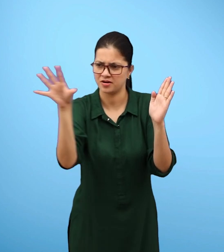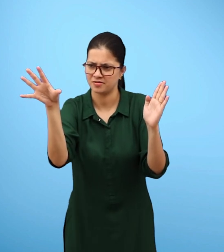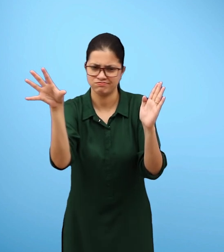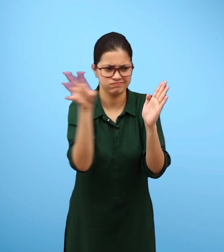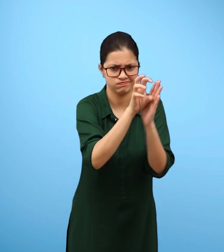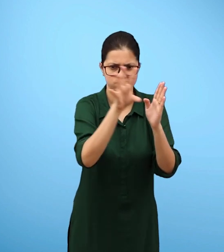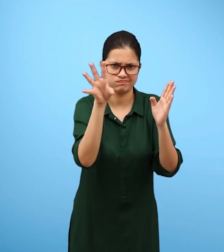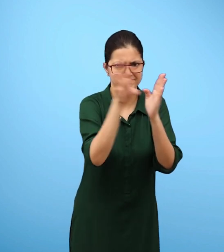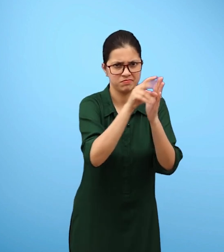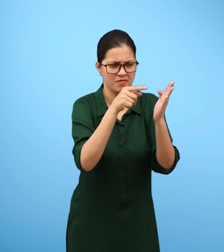15.